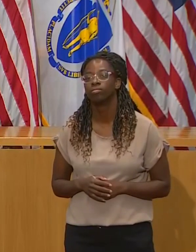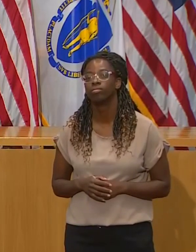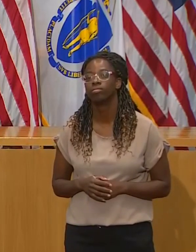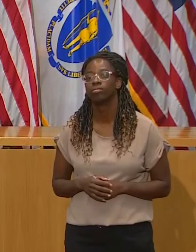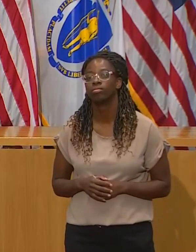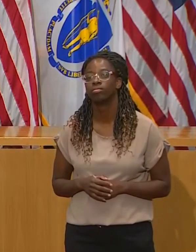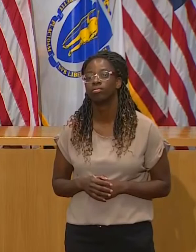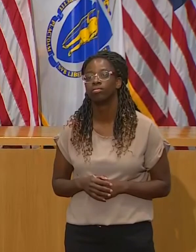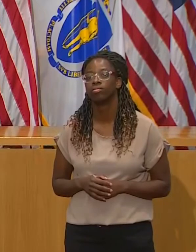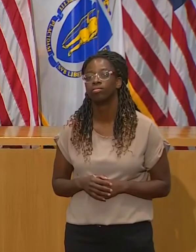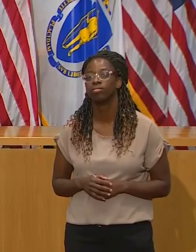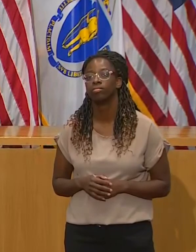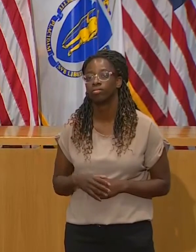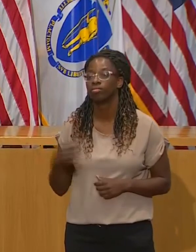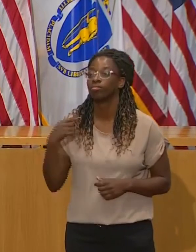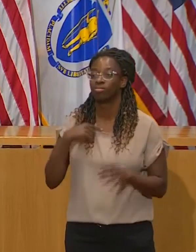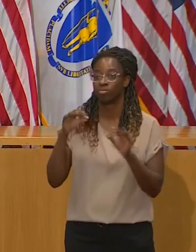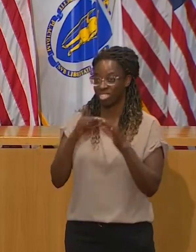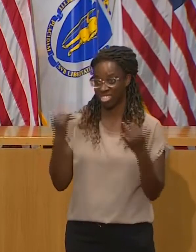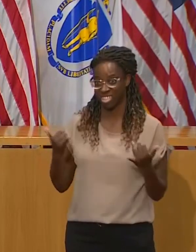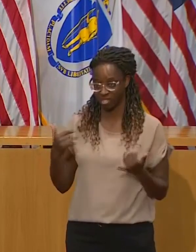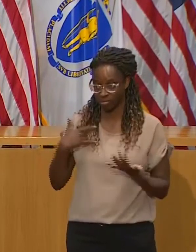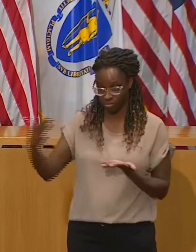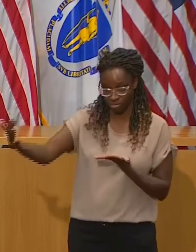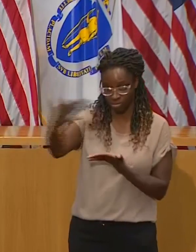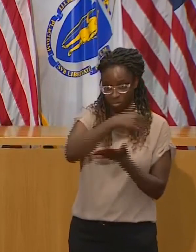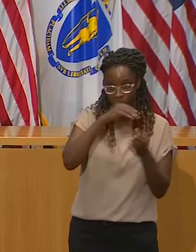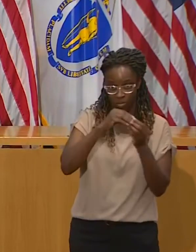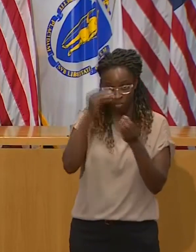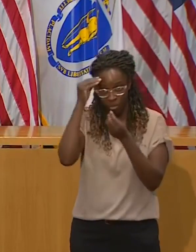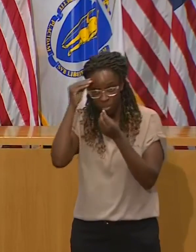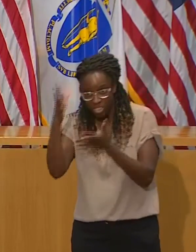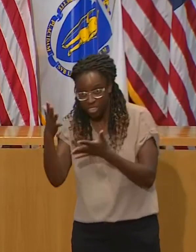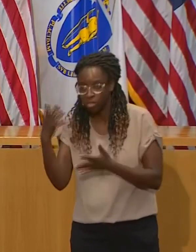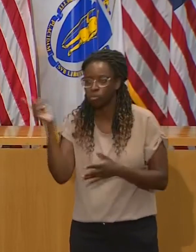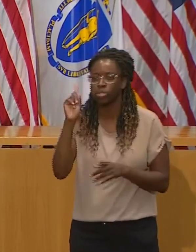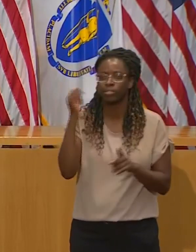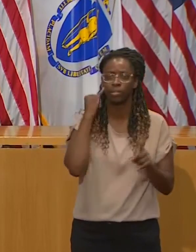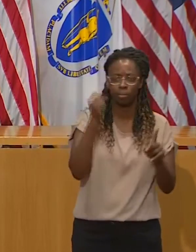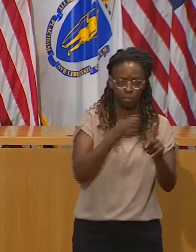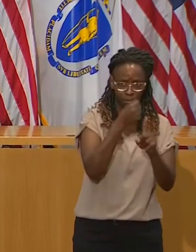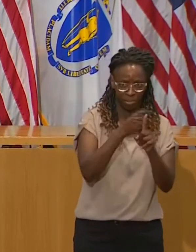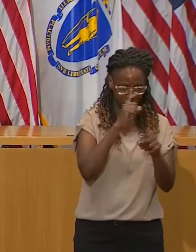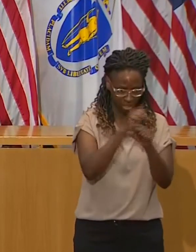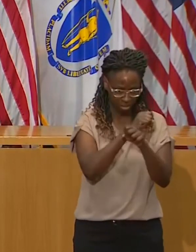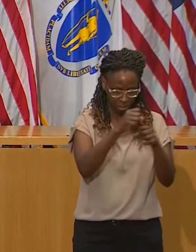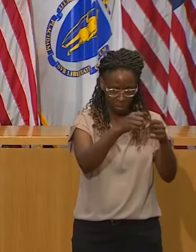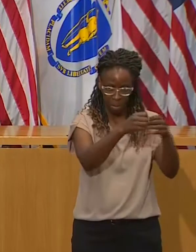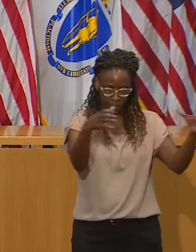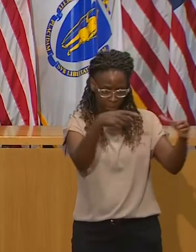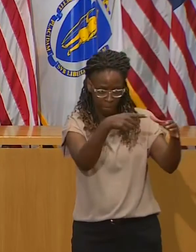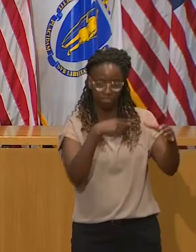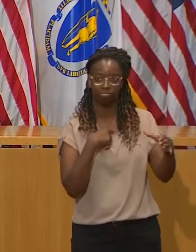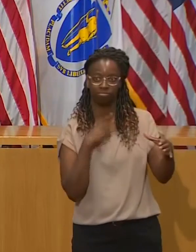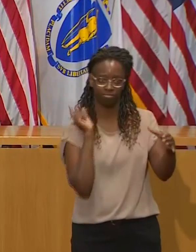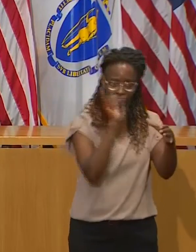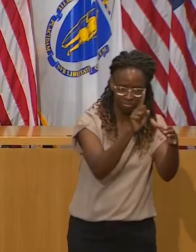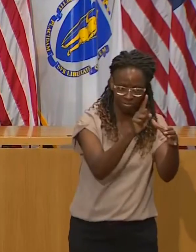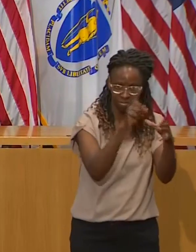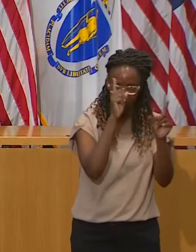where we can make an impact and where our colleagues in local government and local public health boards and